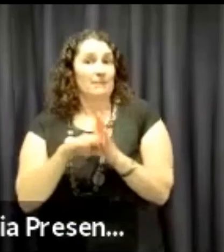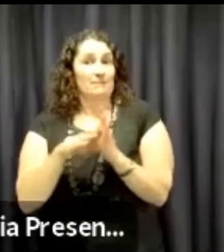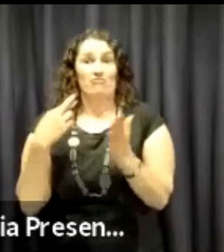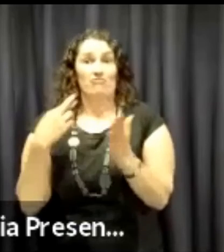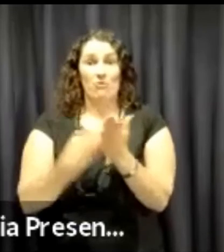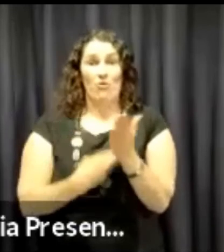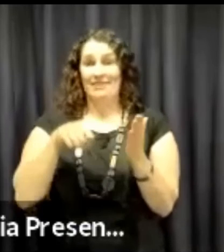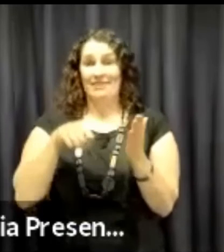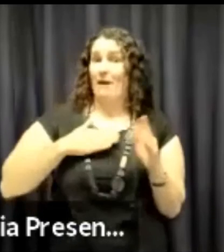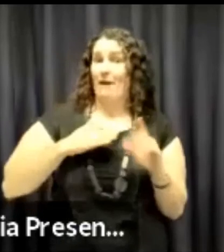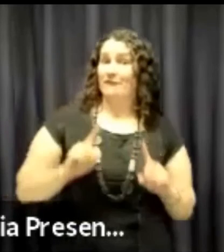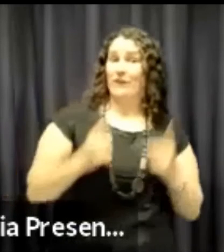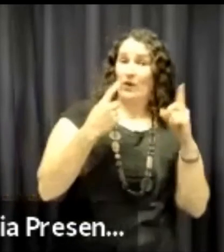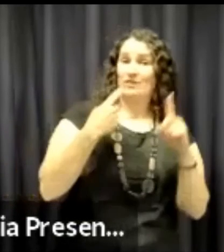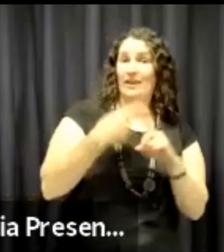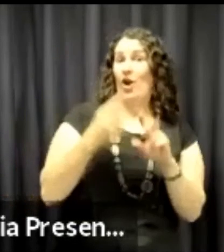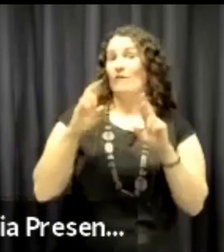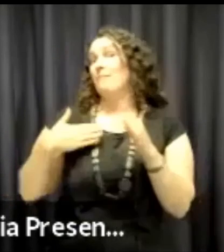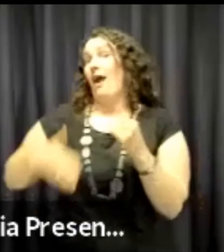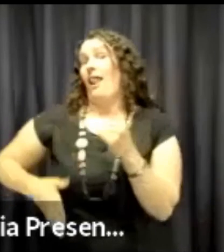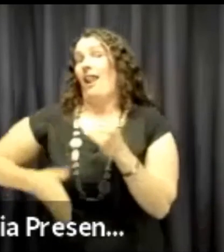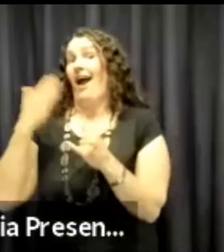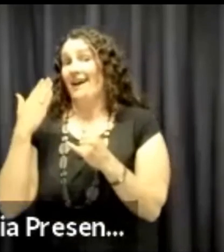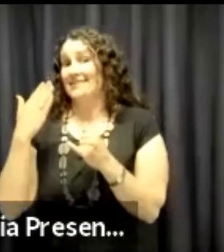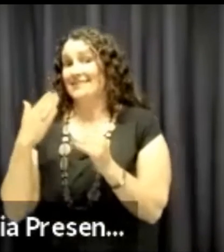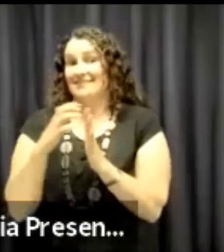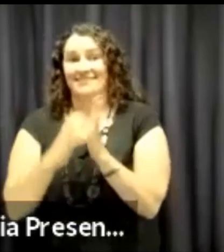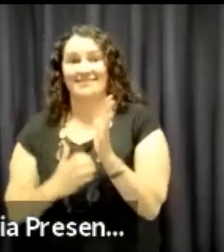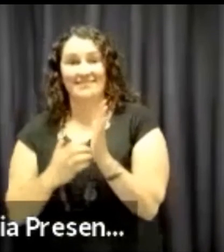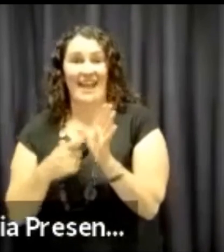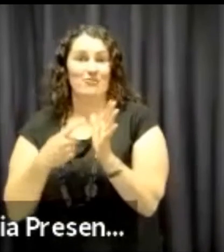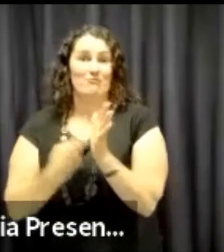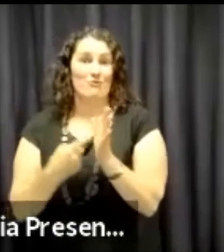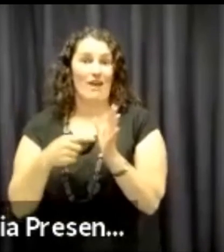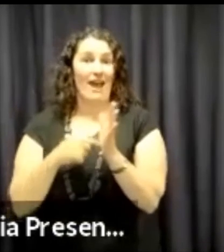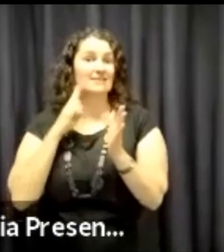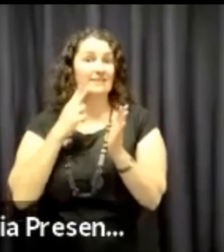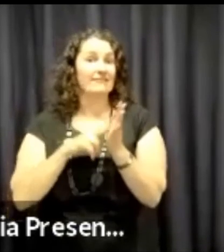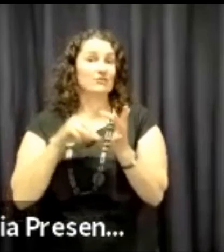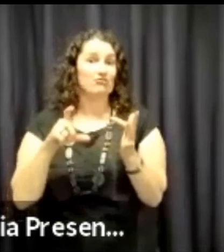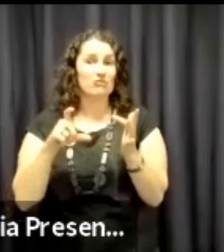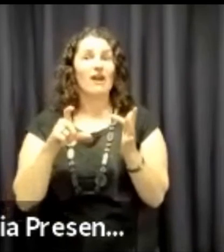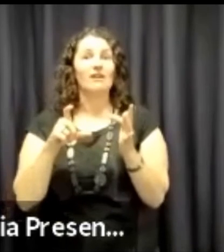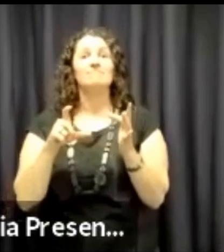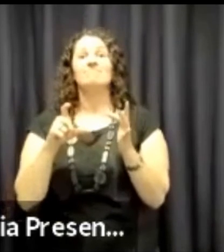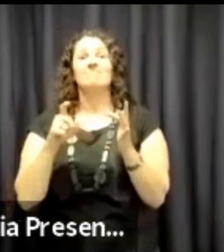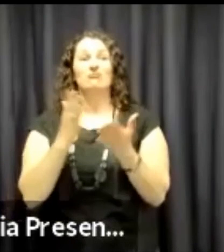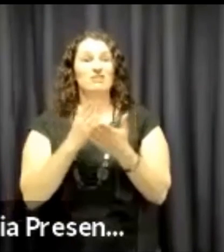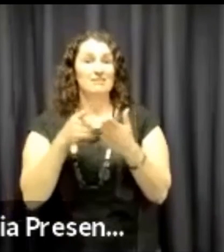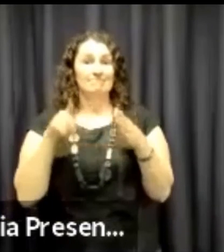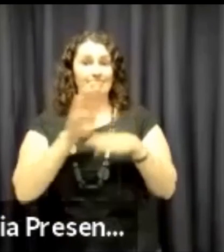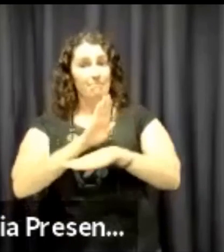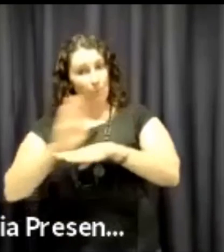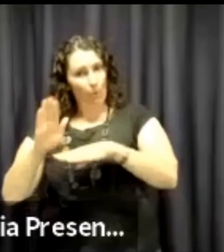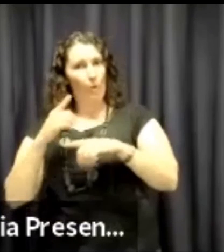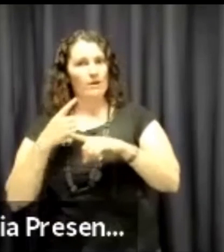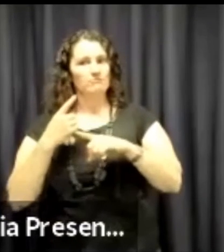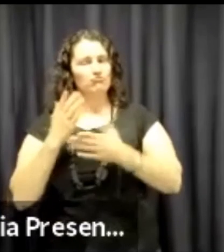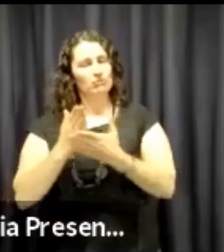And as I wrote in my report as my first and hopefully last annual report at Deaf Victoria, really